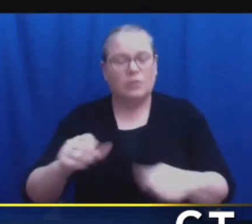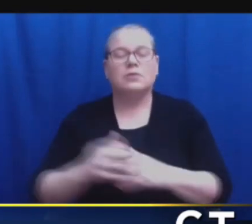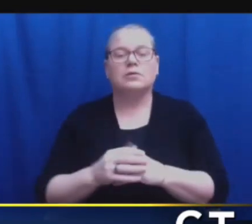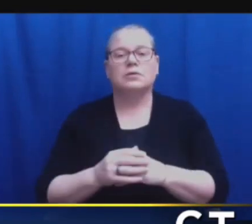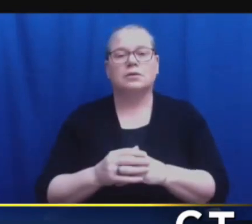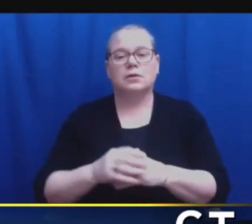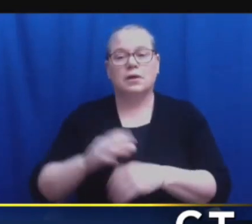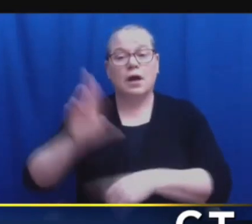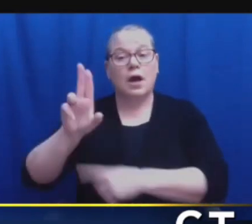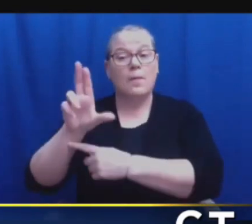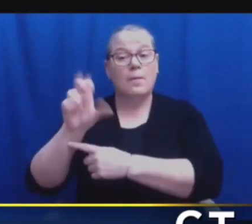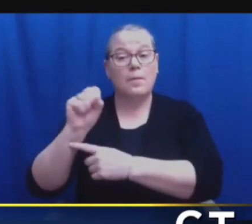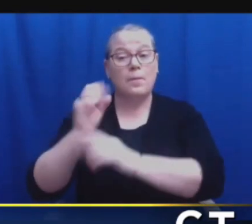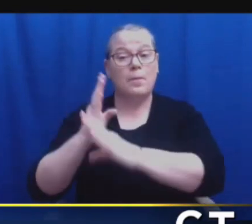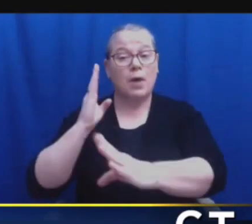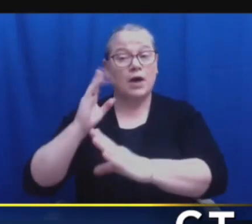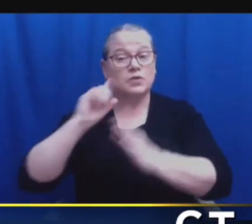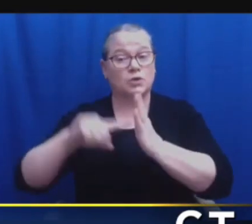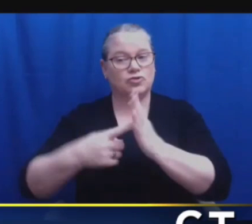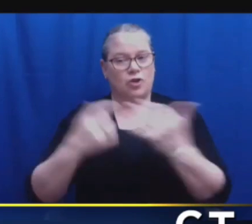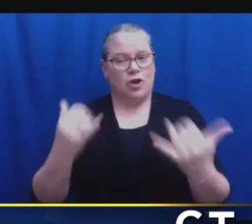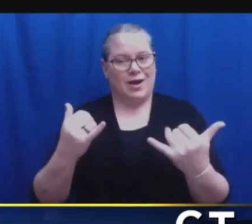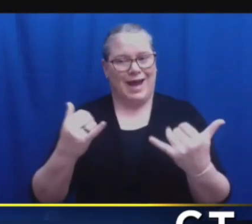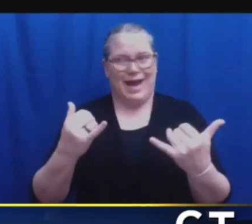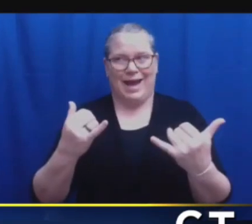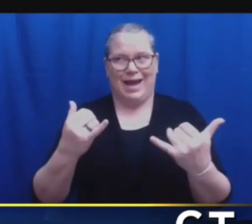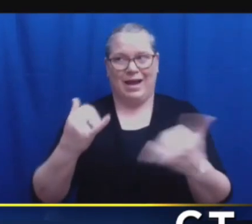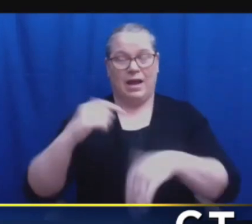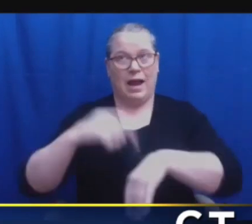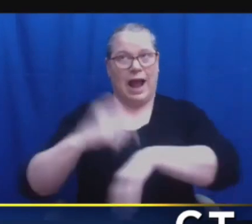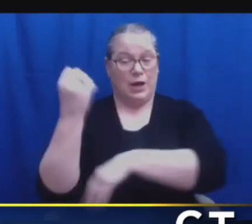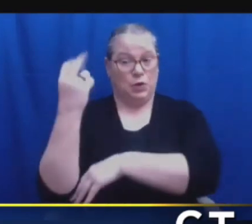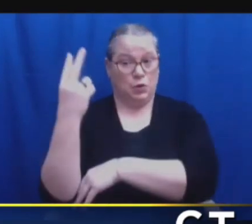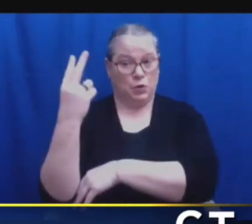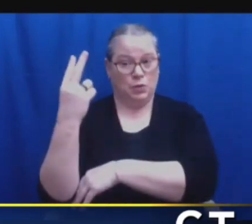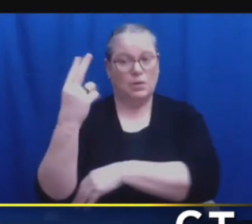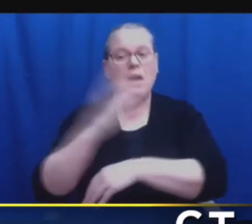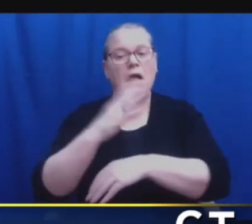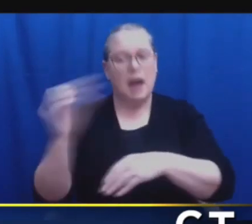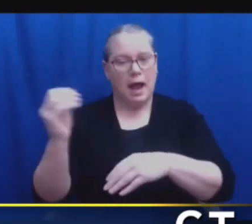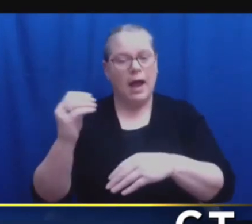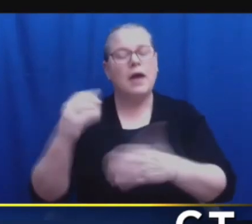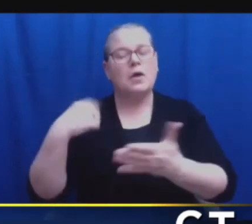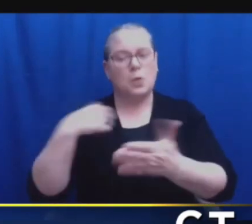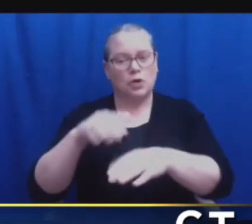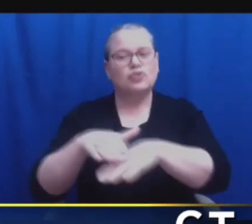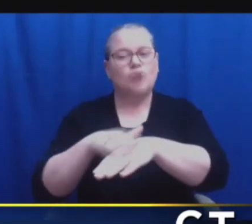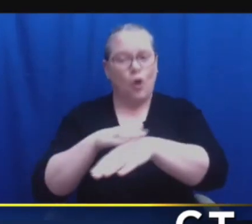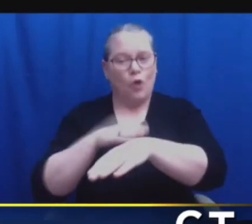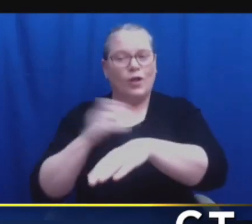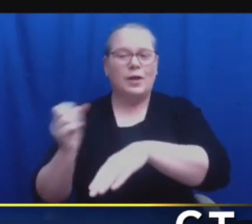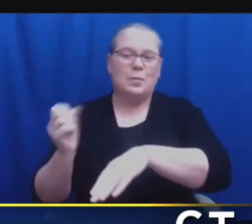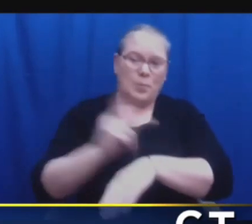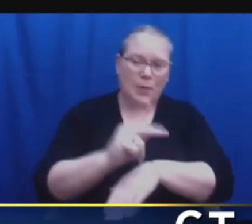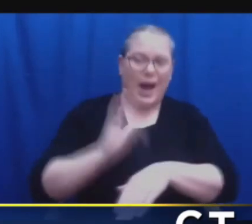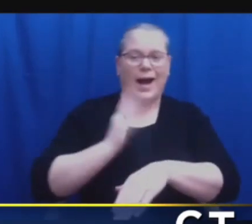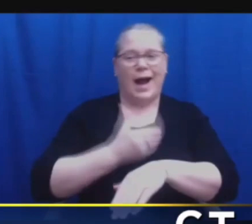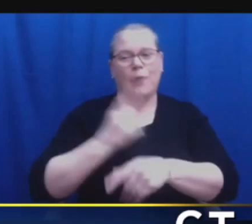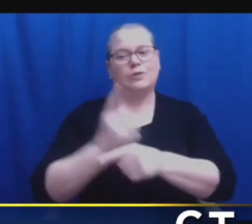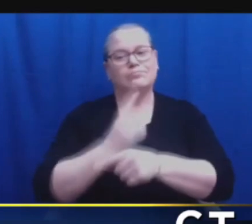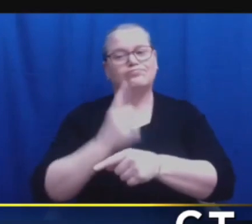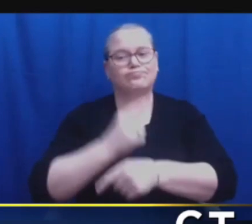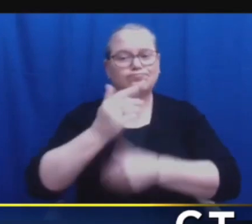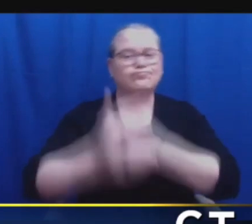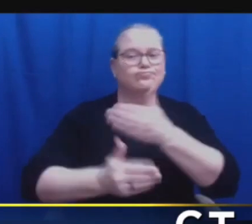as soon as noon today. We're slowly getting ourselves back to this new normal. just, again, want to thank the folks at